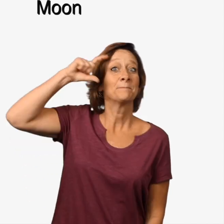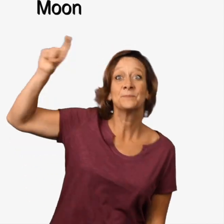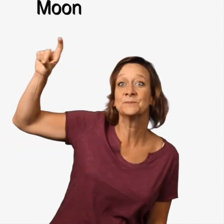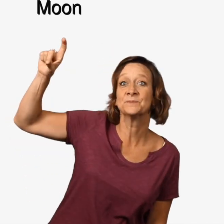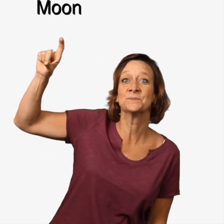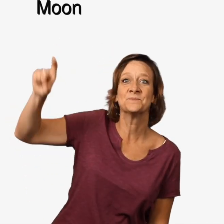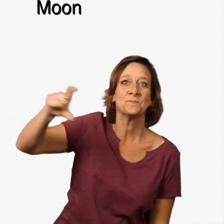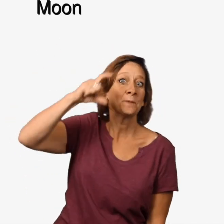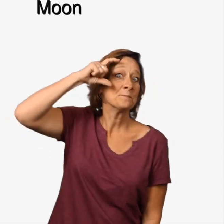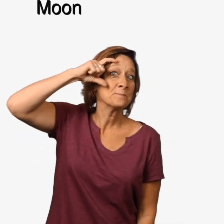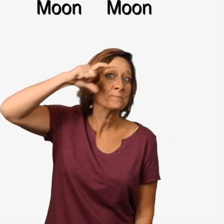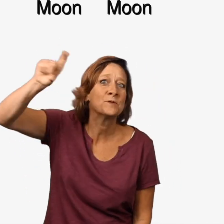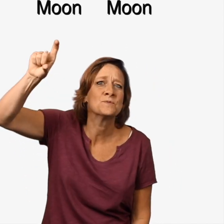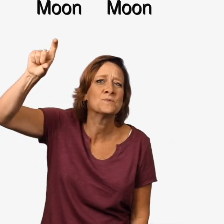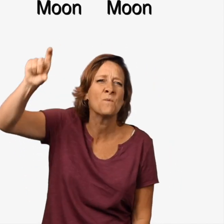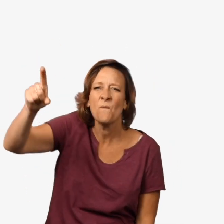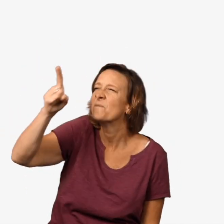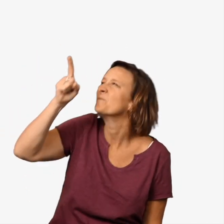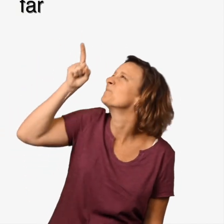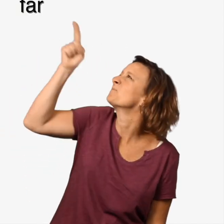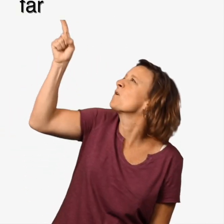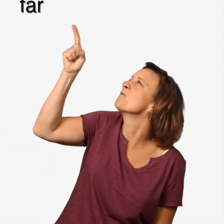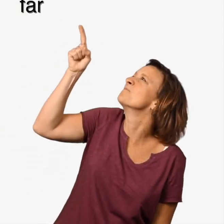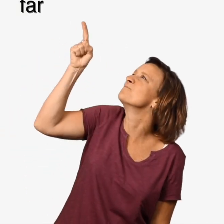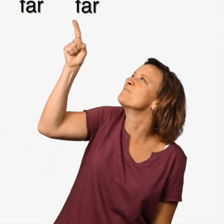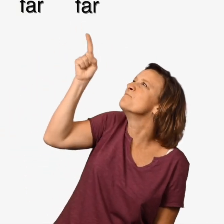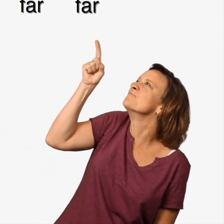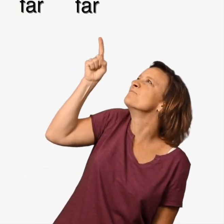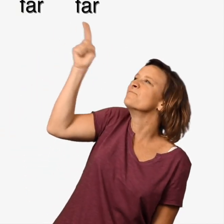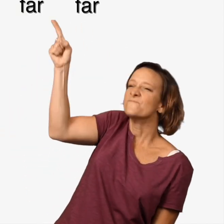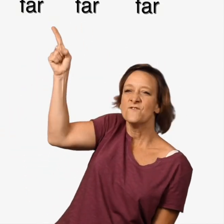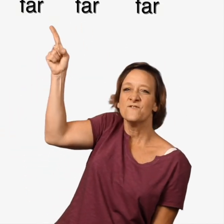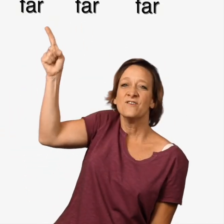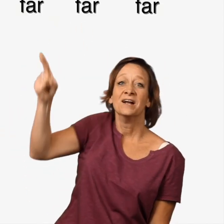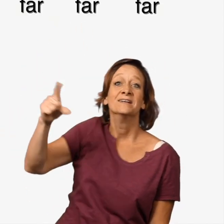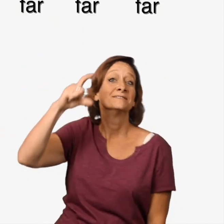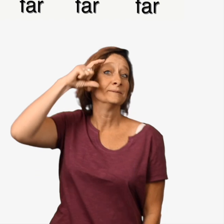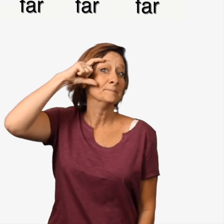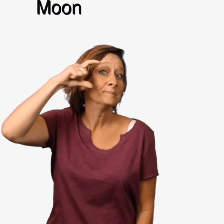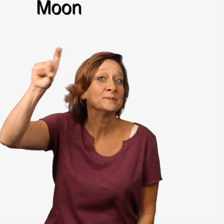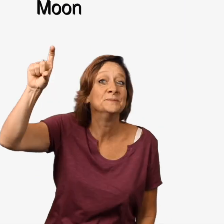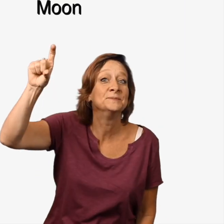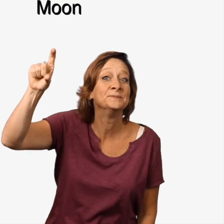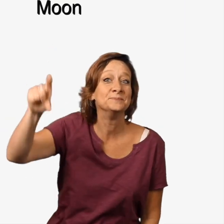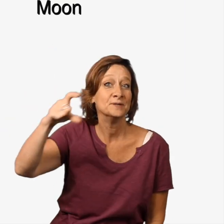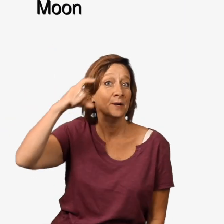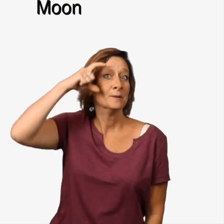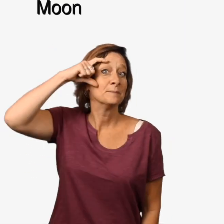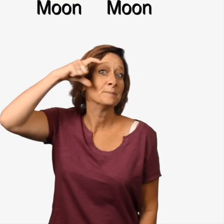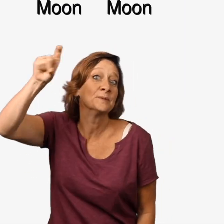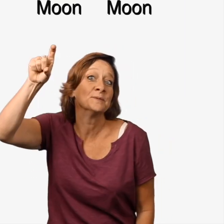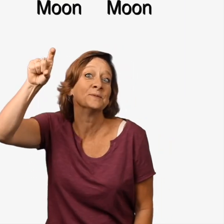Moon, moon Far, far, far Moon, moon